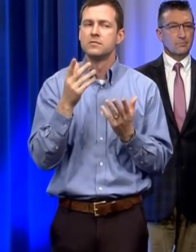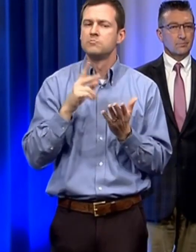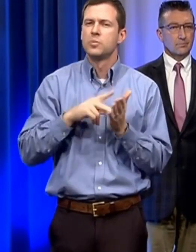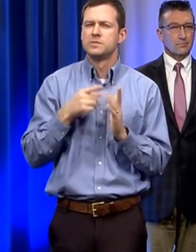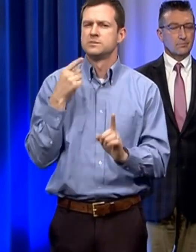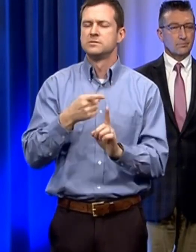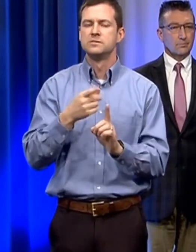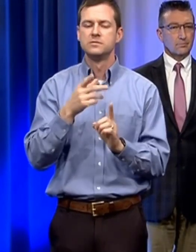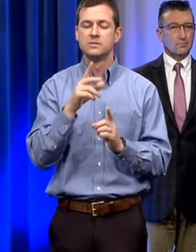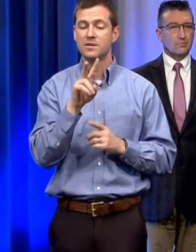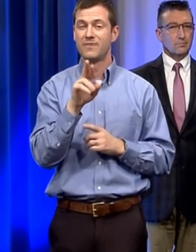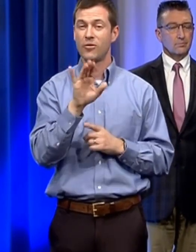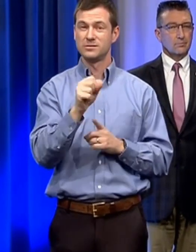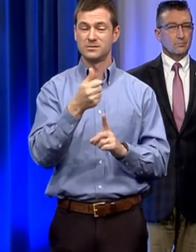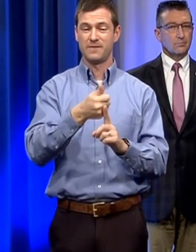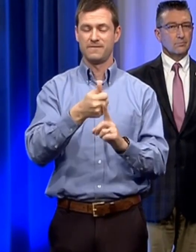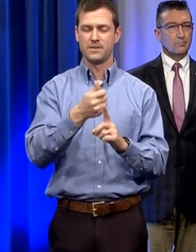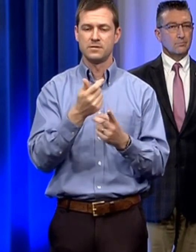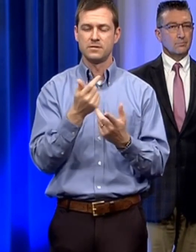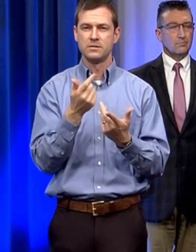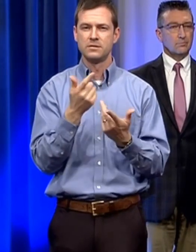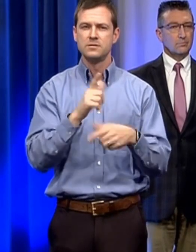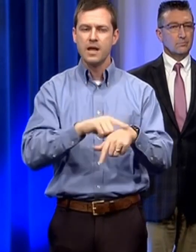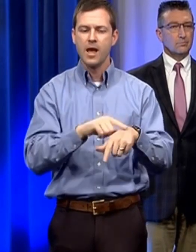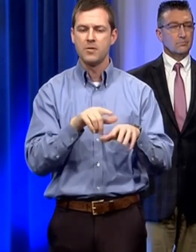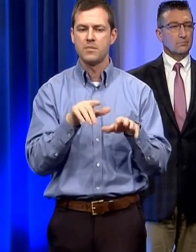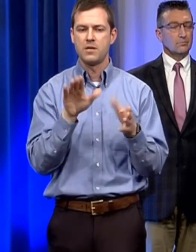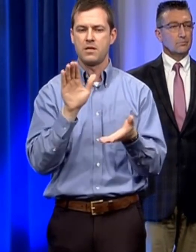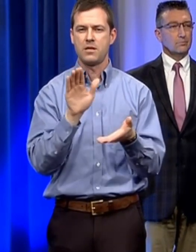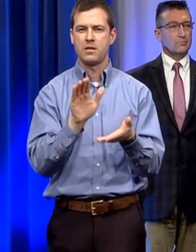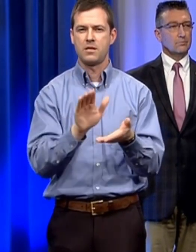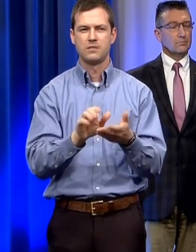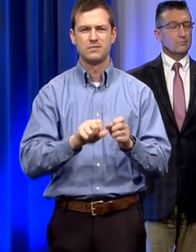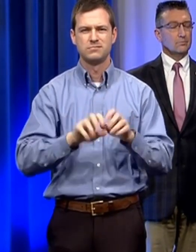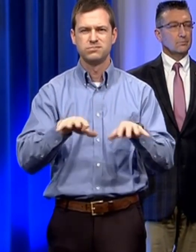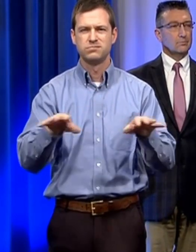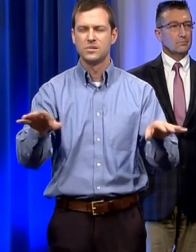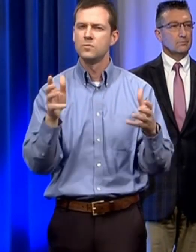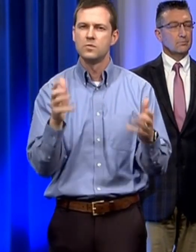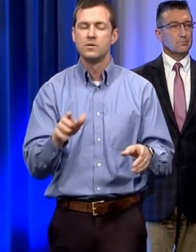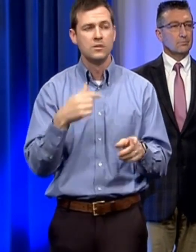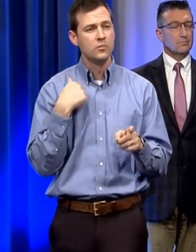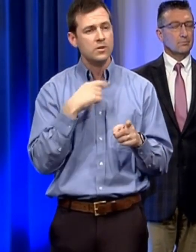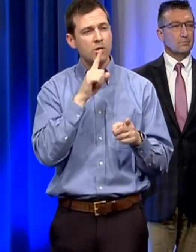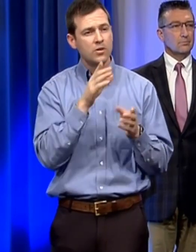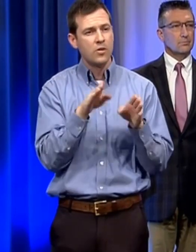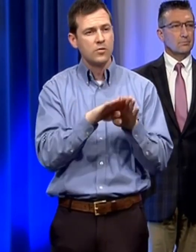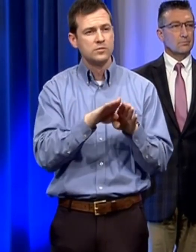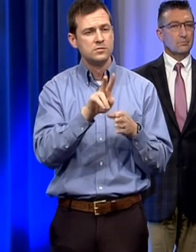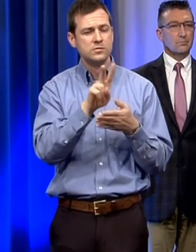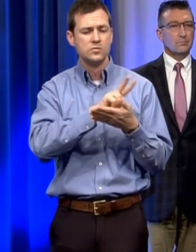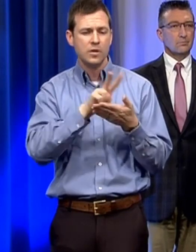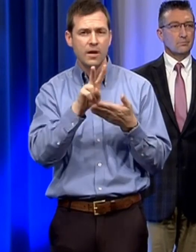more time to hopefully um mitigate the spread of this disease and so even though we're closing for two and a half